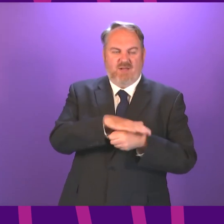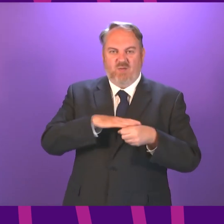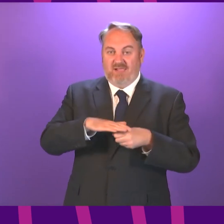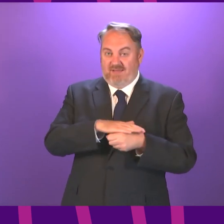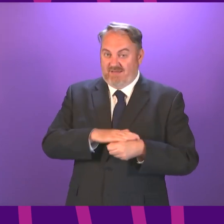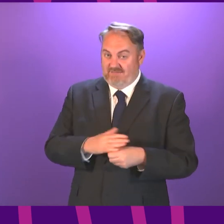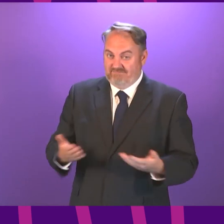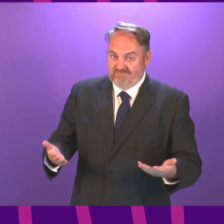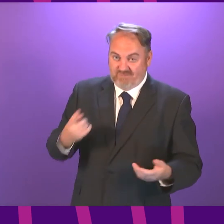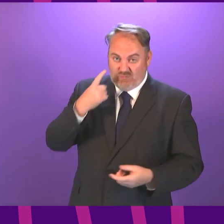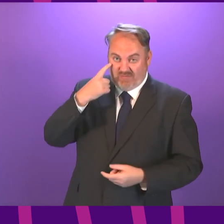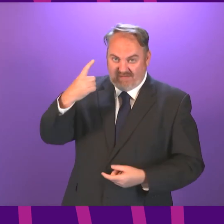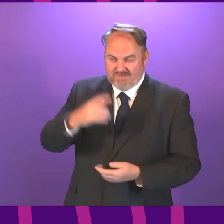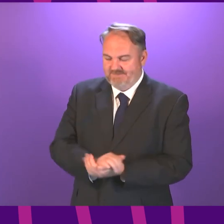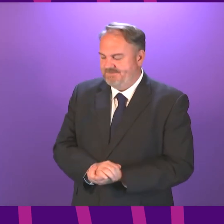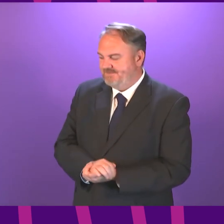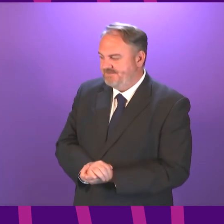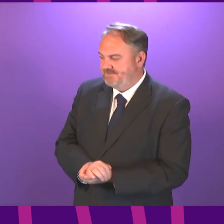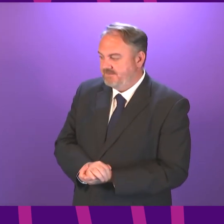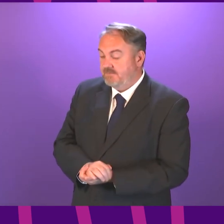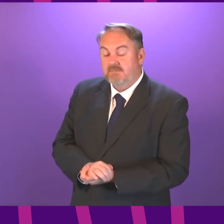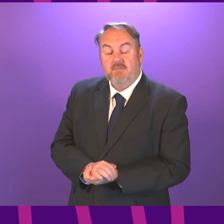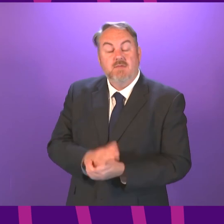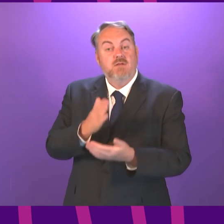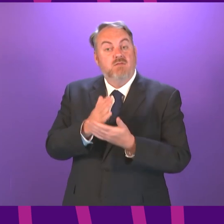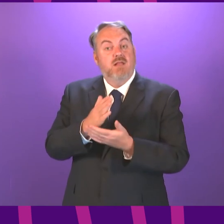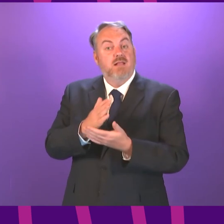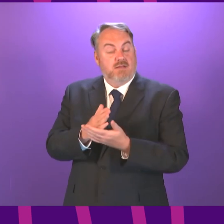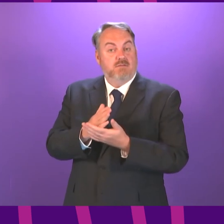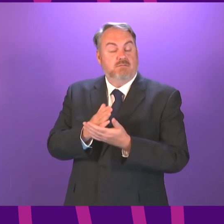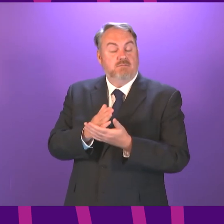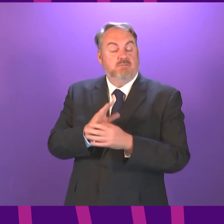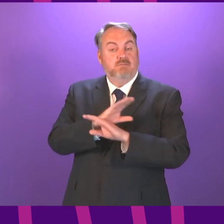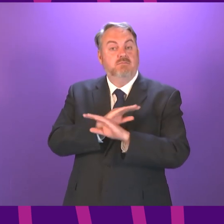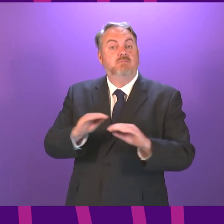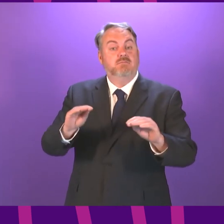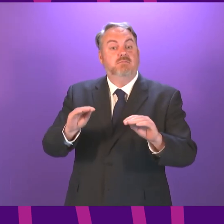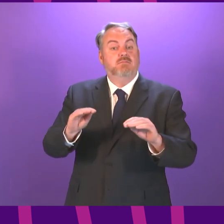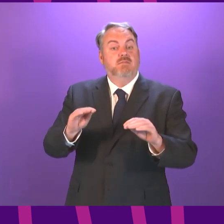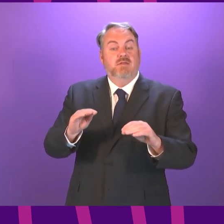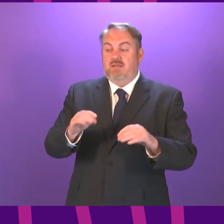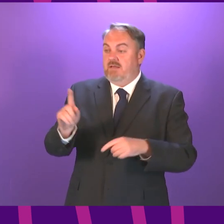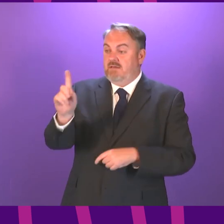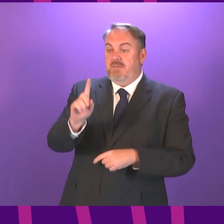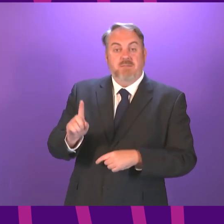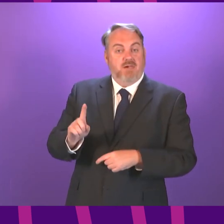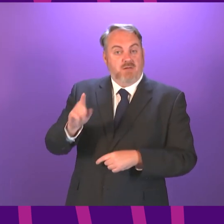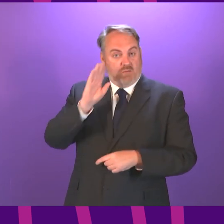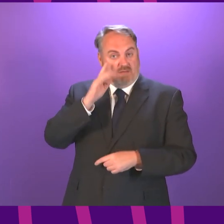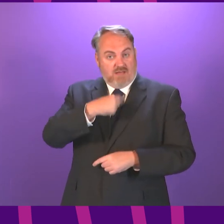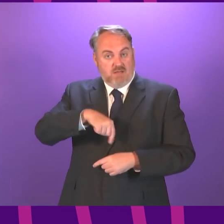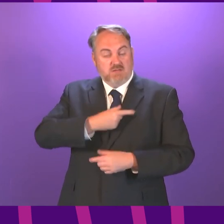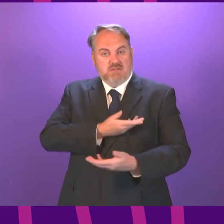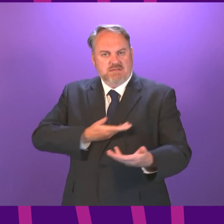before I address that question can I just make a point of recognising because I know that people who listen and hear us talk about international travel